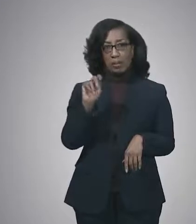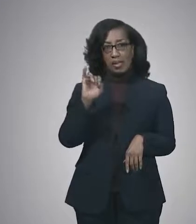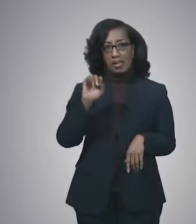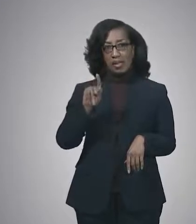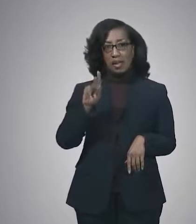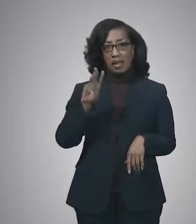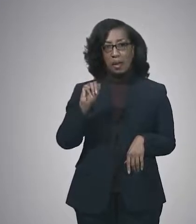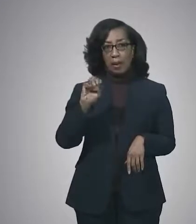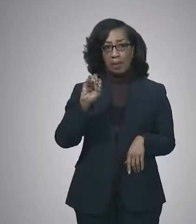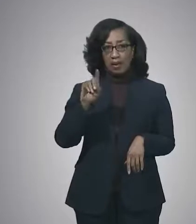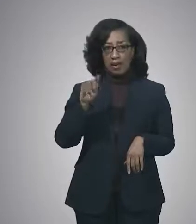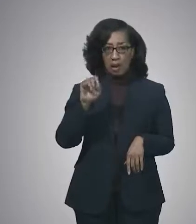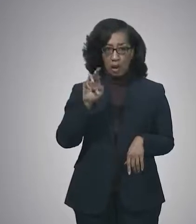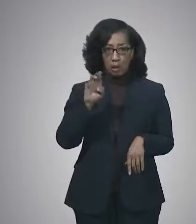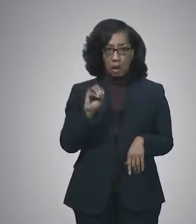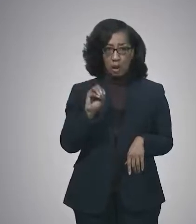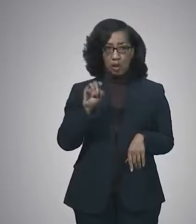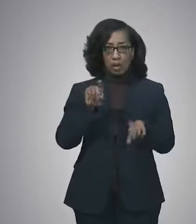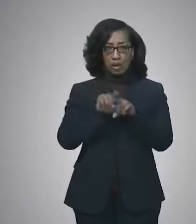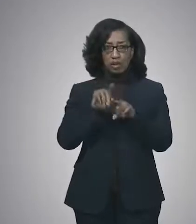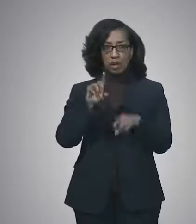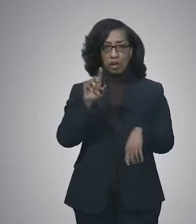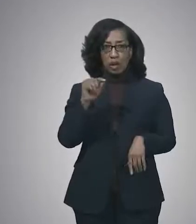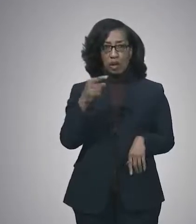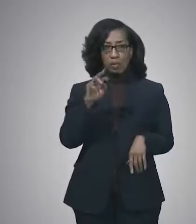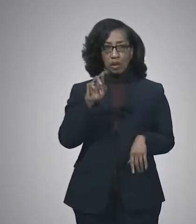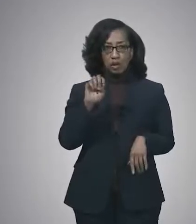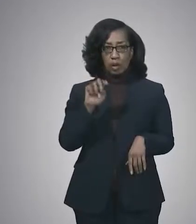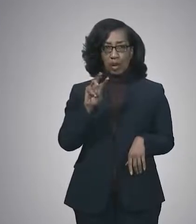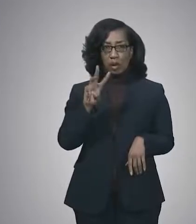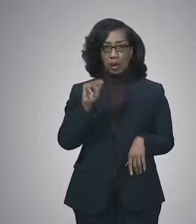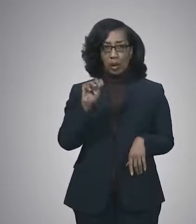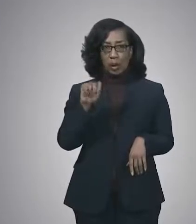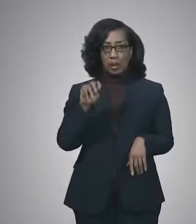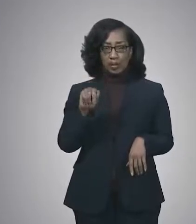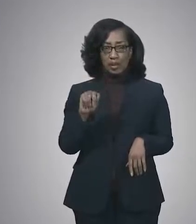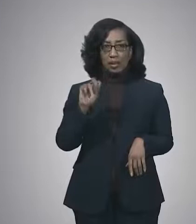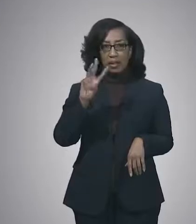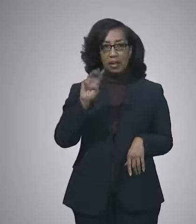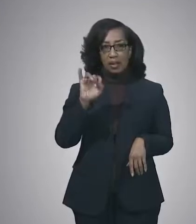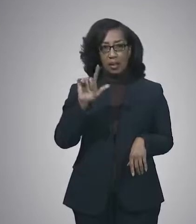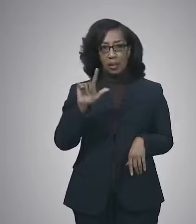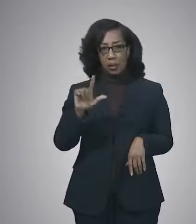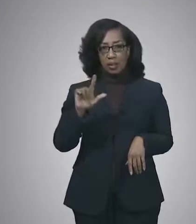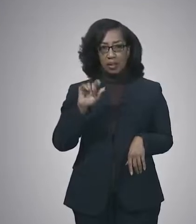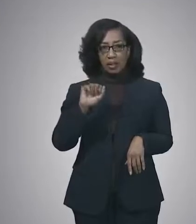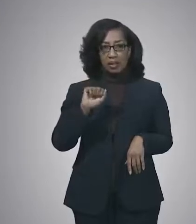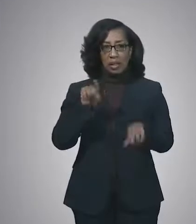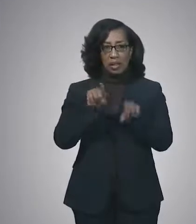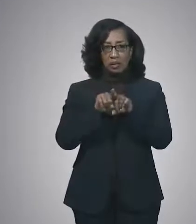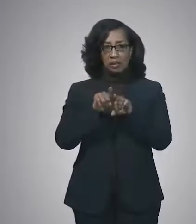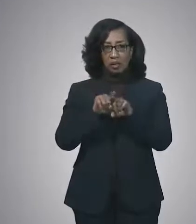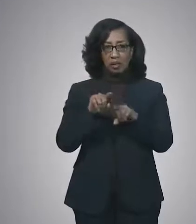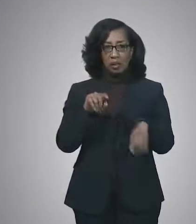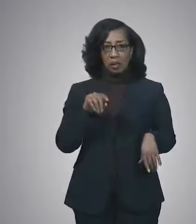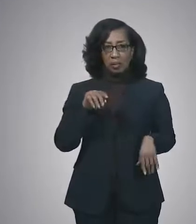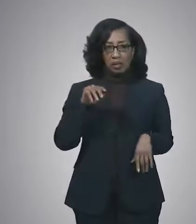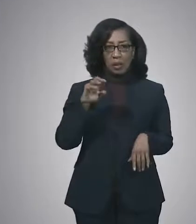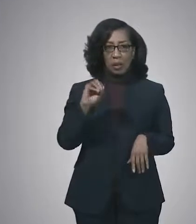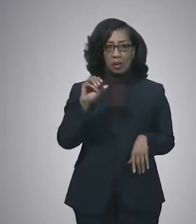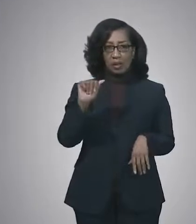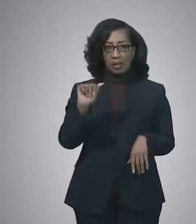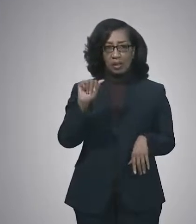Lieutenant Kevin Spratlin, Administrator Greg Wayman, and Will Lively, uh, and Brandon Carpenter. They were the OEM team.